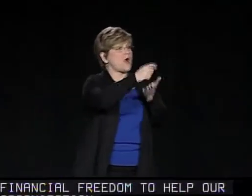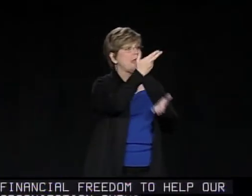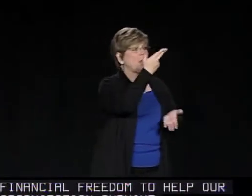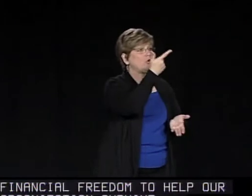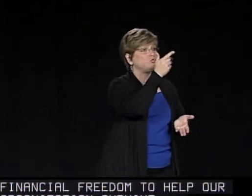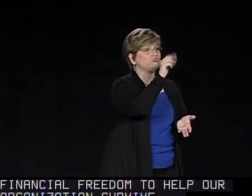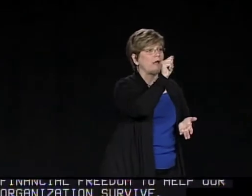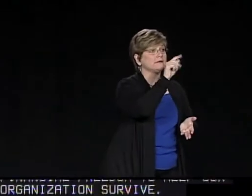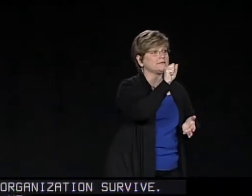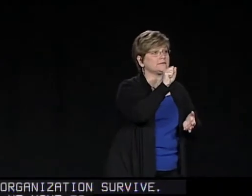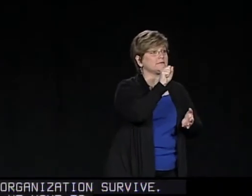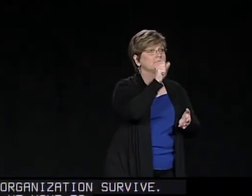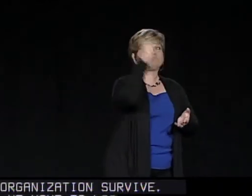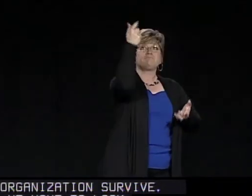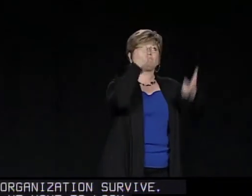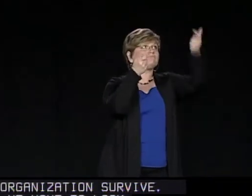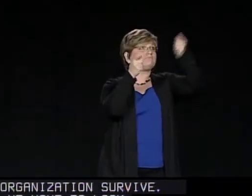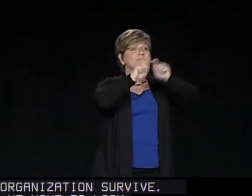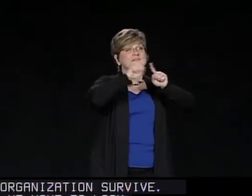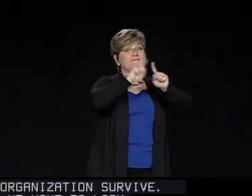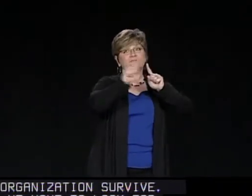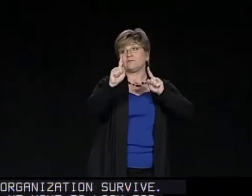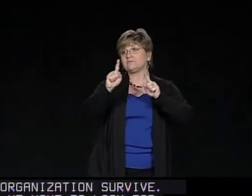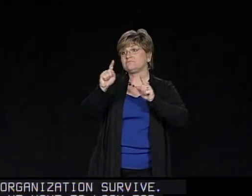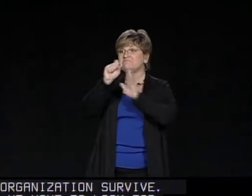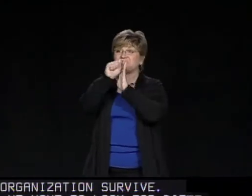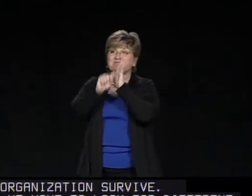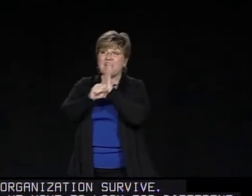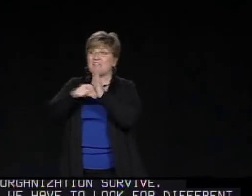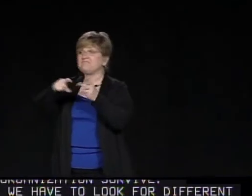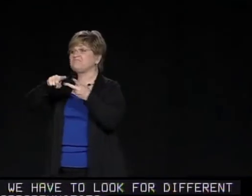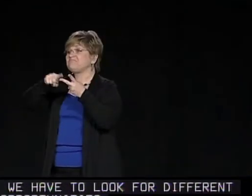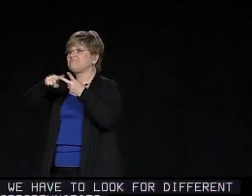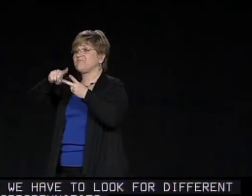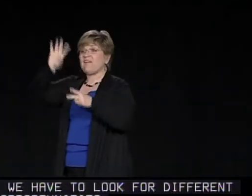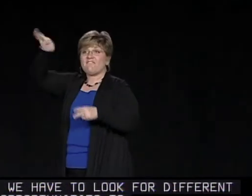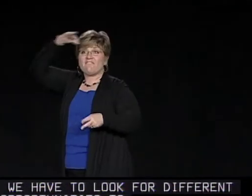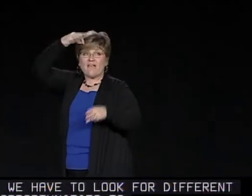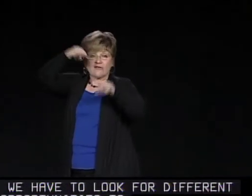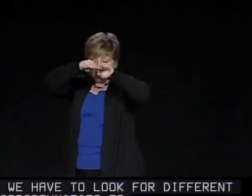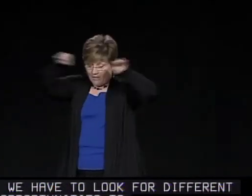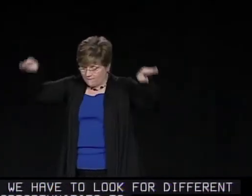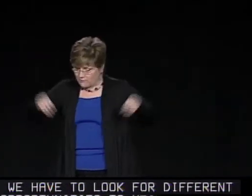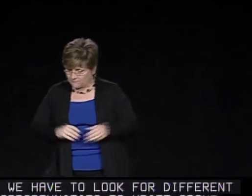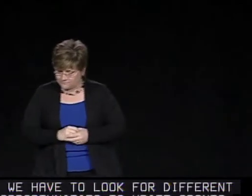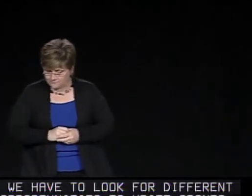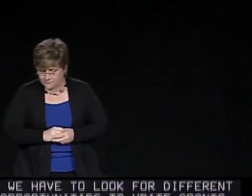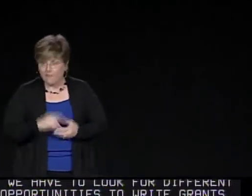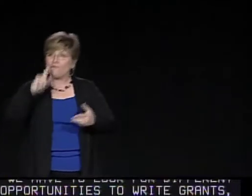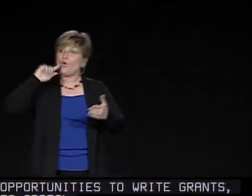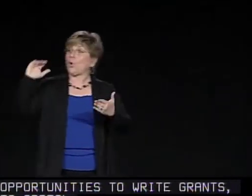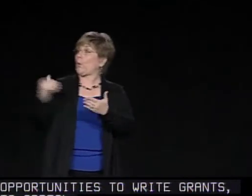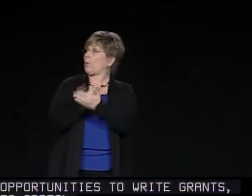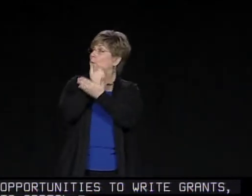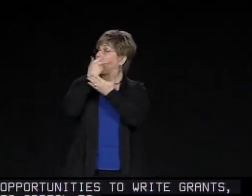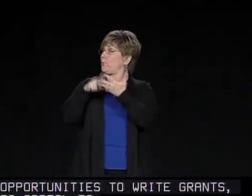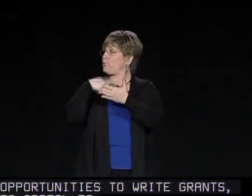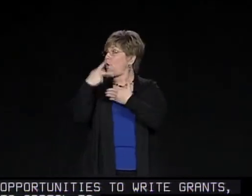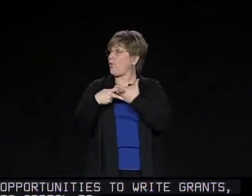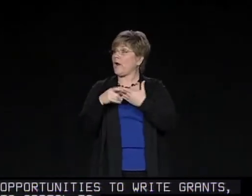opportunities to write grants. To appeal to different states. And even appeal